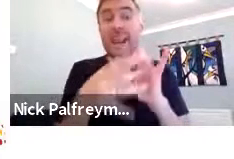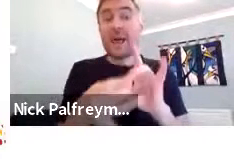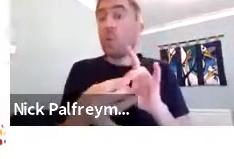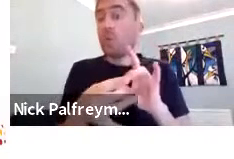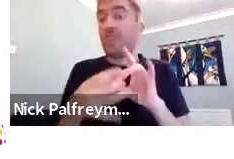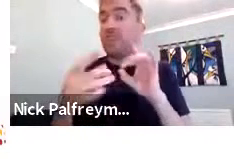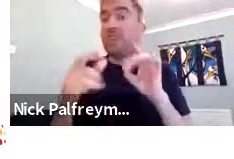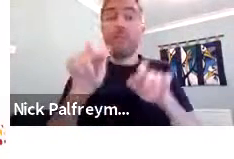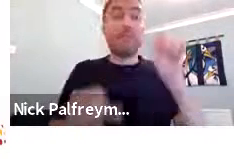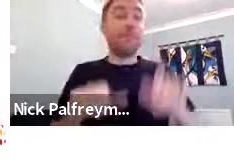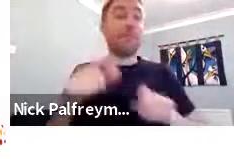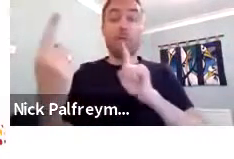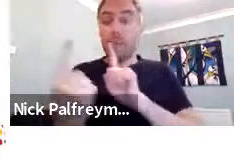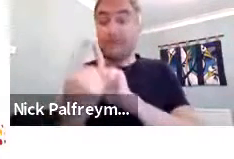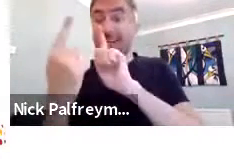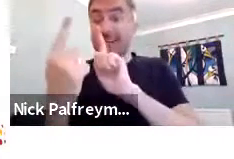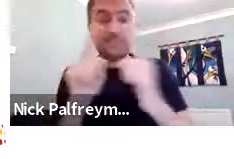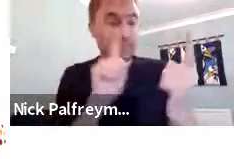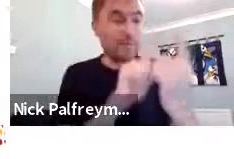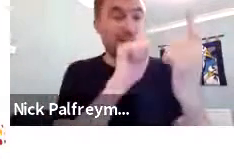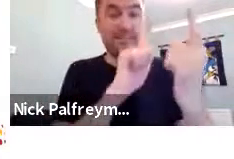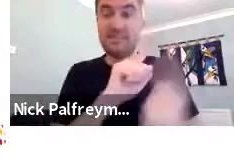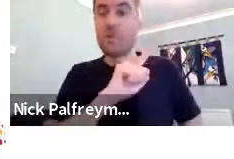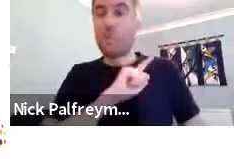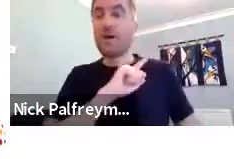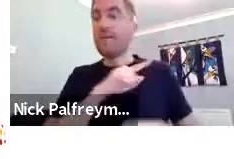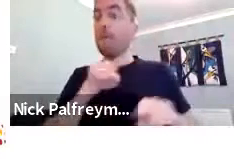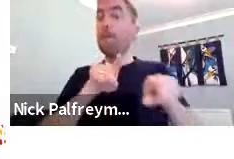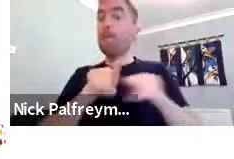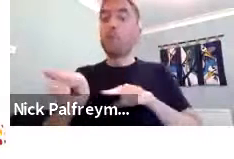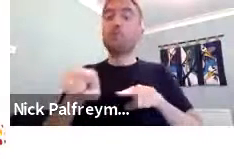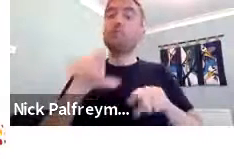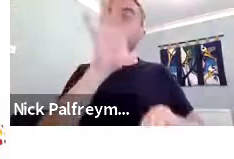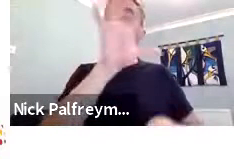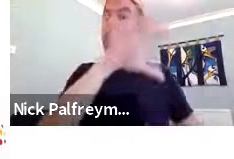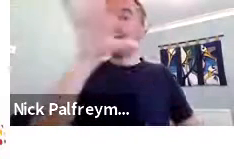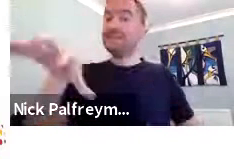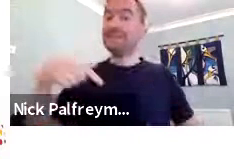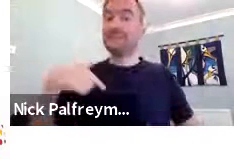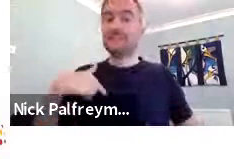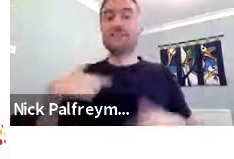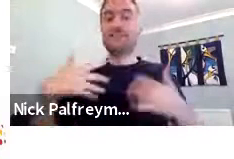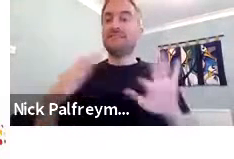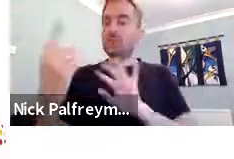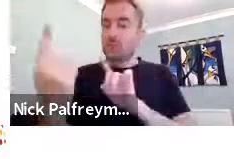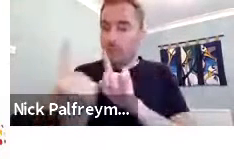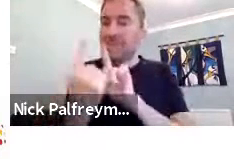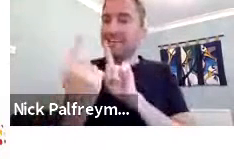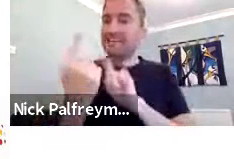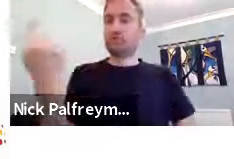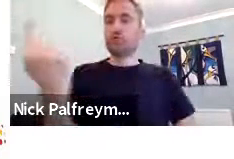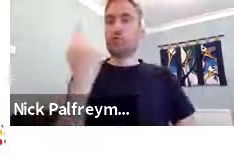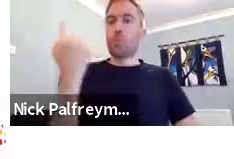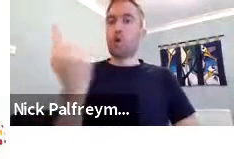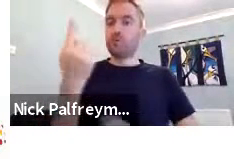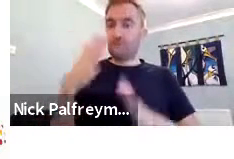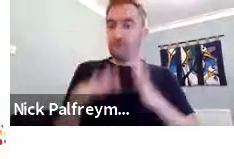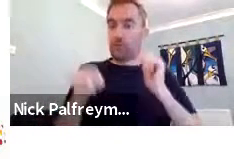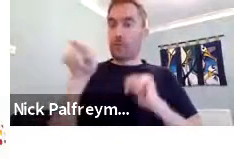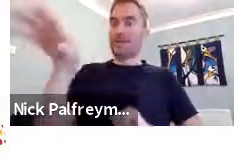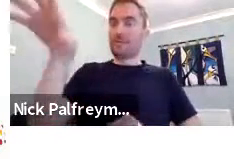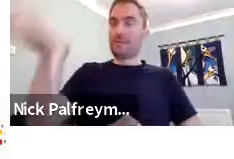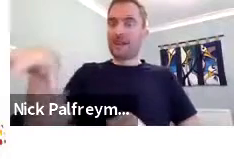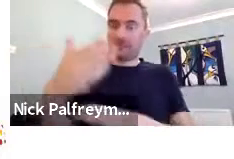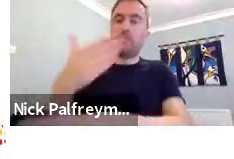is why we chose those six areas. And it was linked with, you know, most people